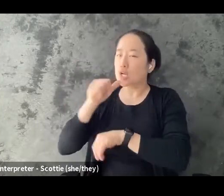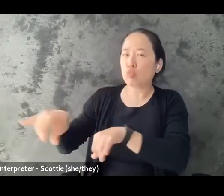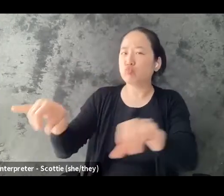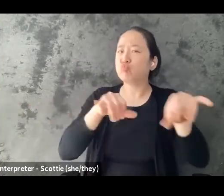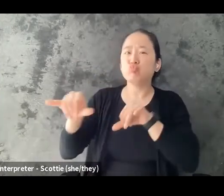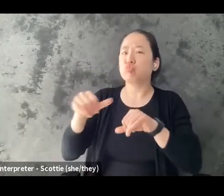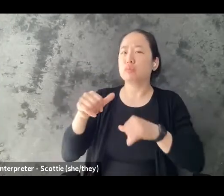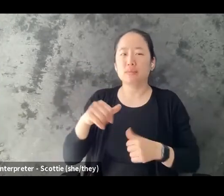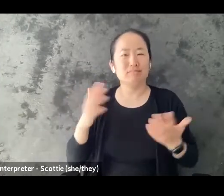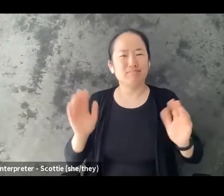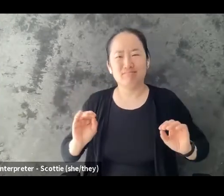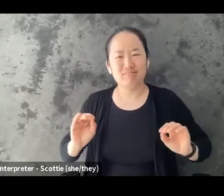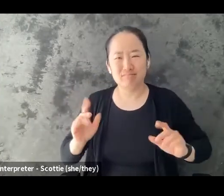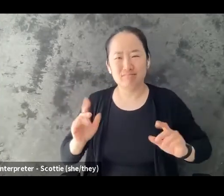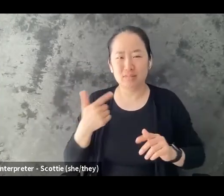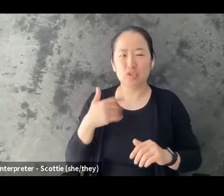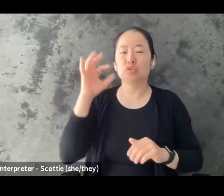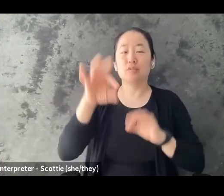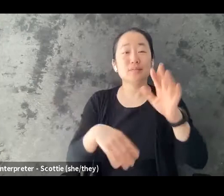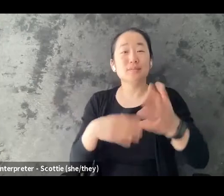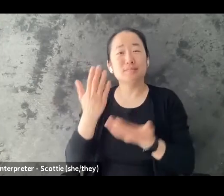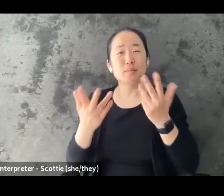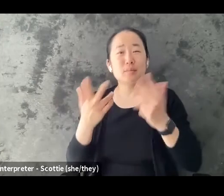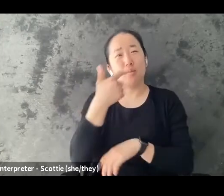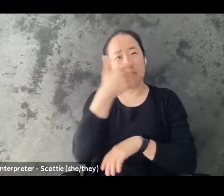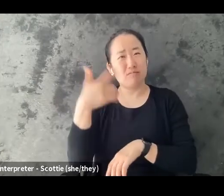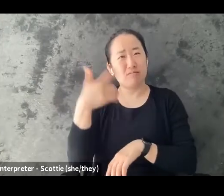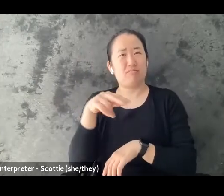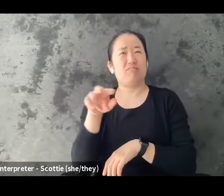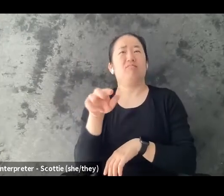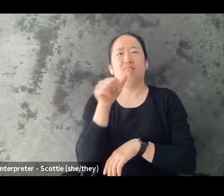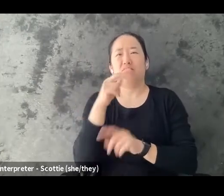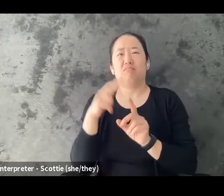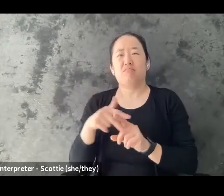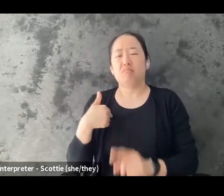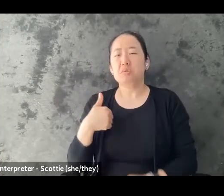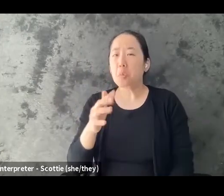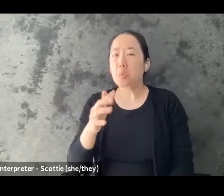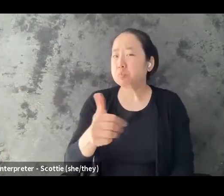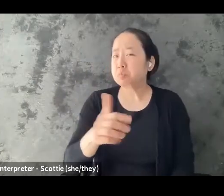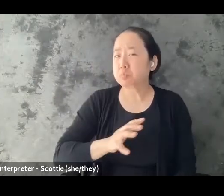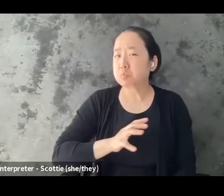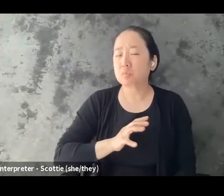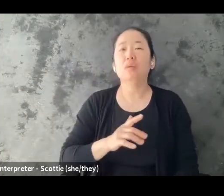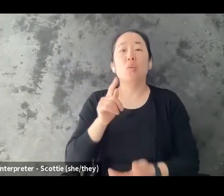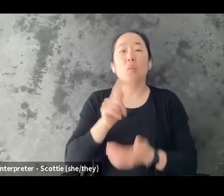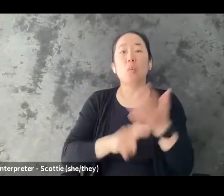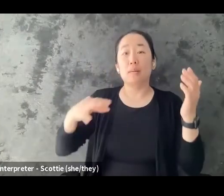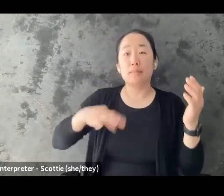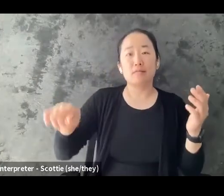things. So certain information may not apply to you or your situation. So you're encouraged to take what is helpful and to leave what